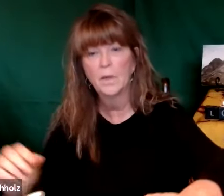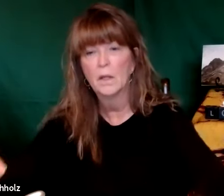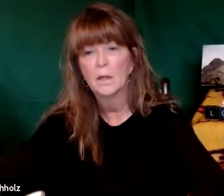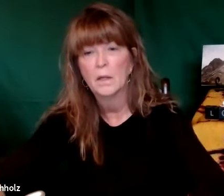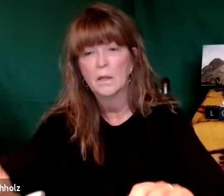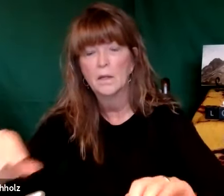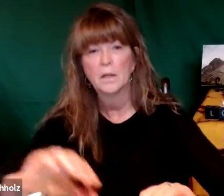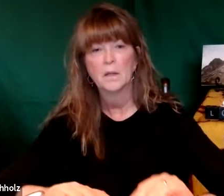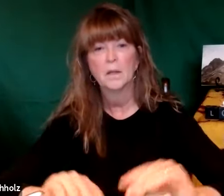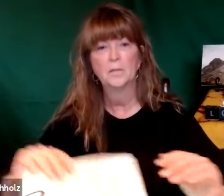their prophets